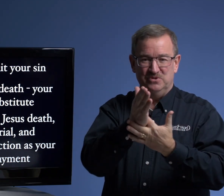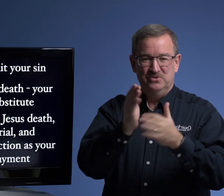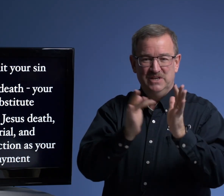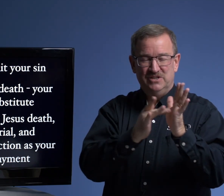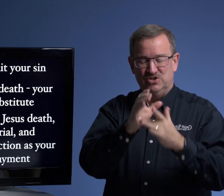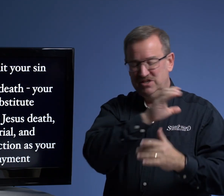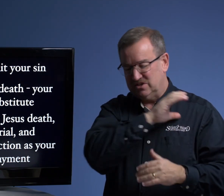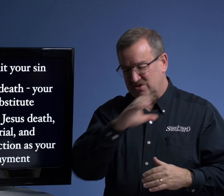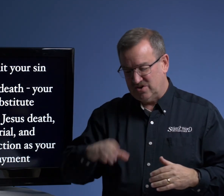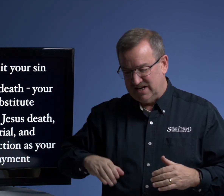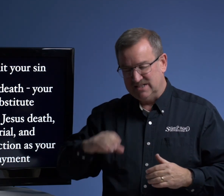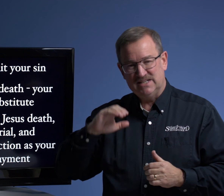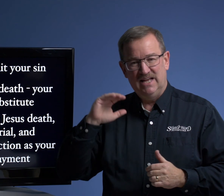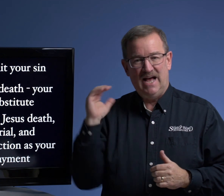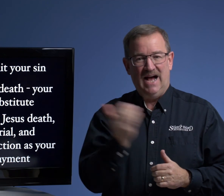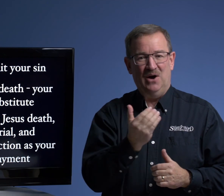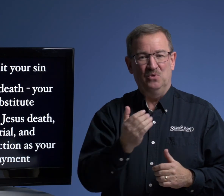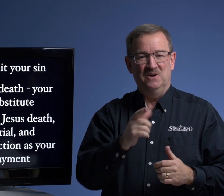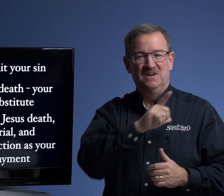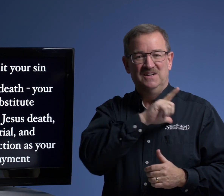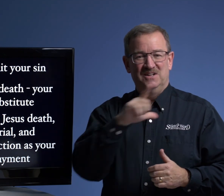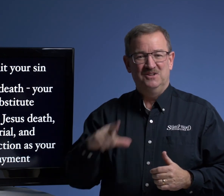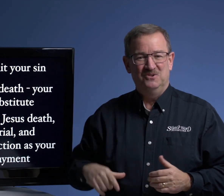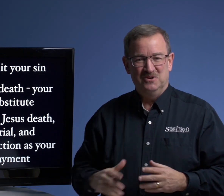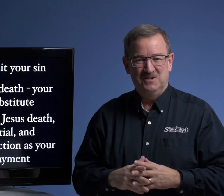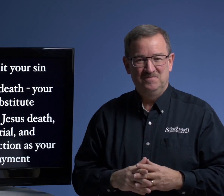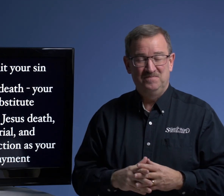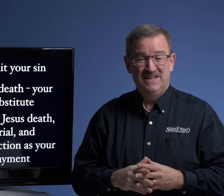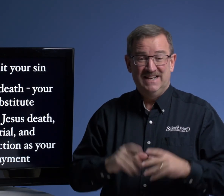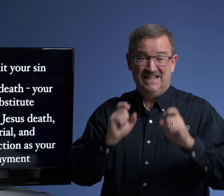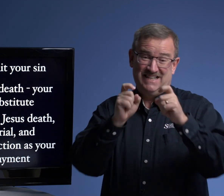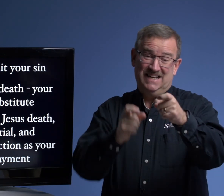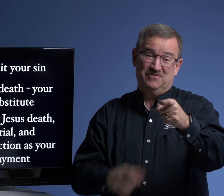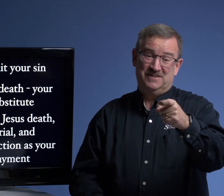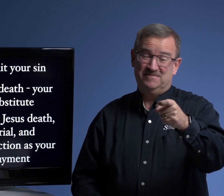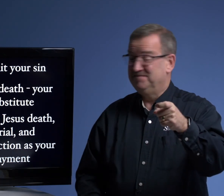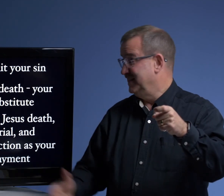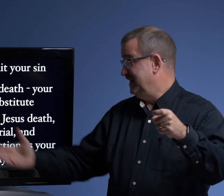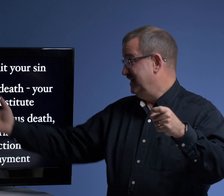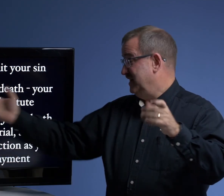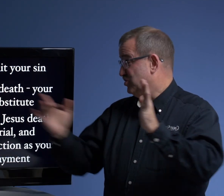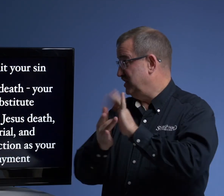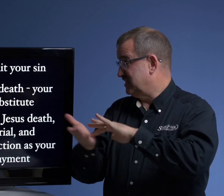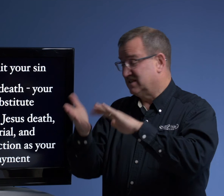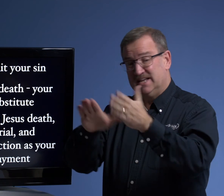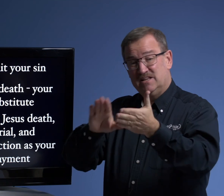Jesus Christ, our Lord. It's a gift. Jesus' death,